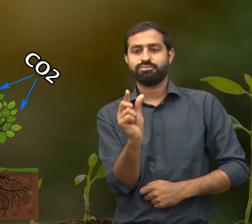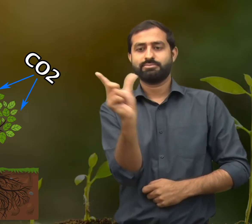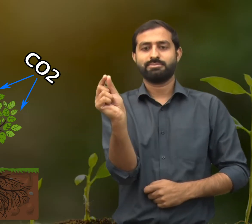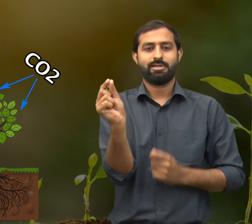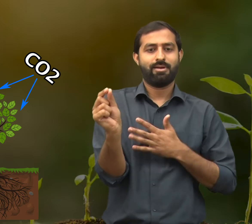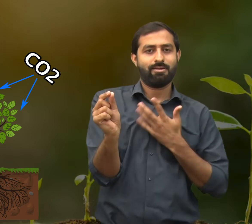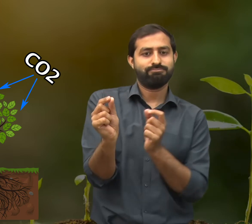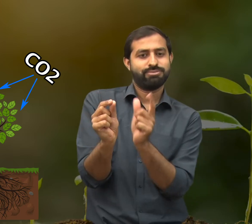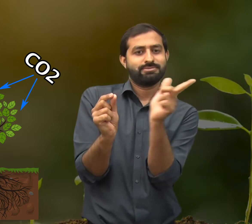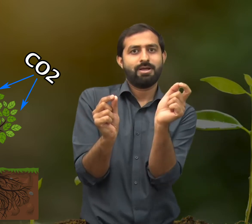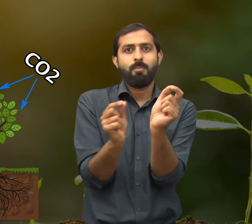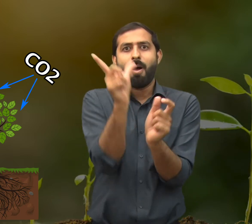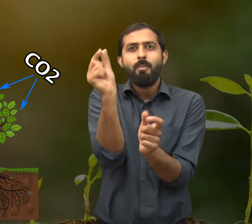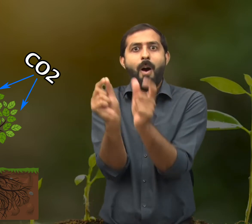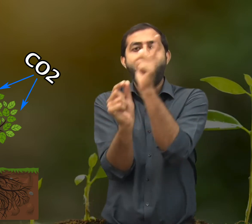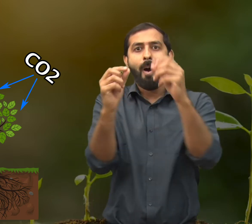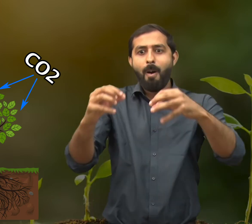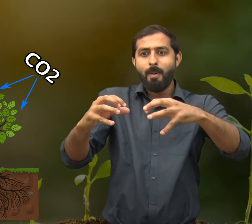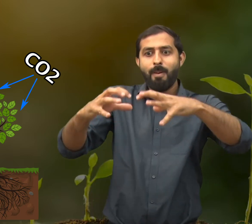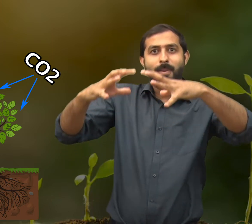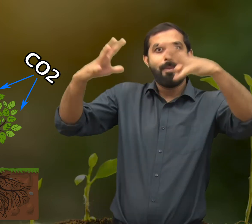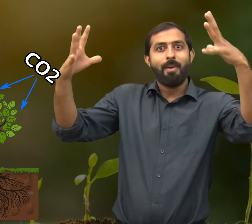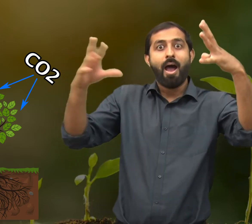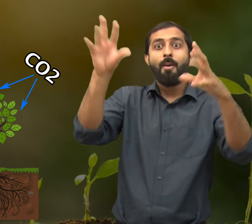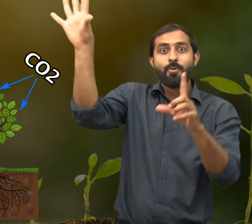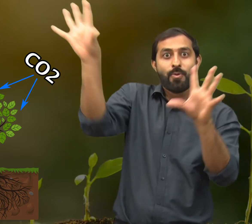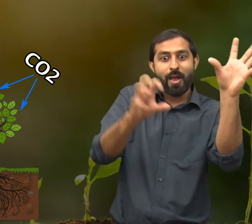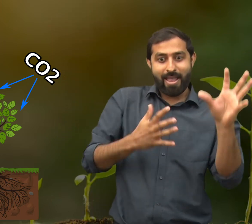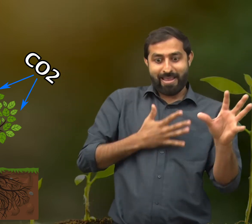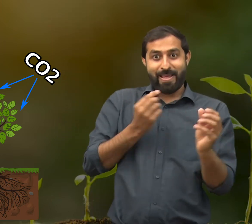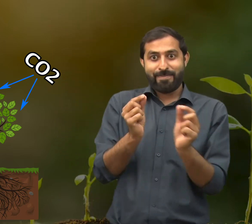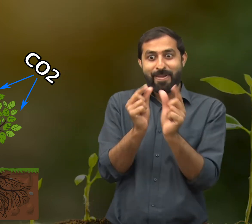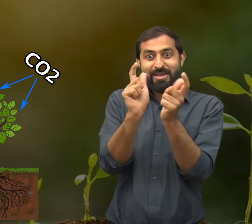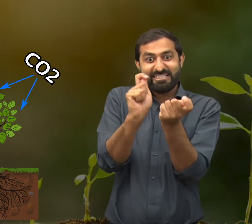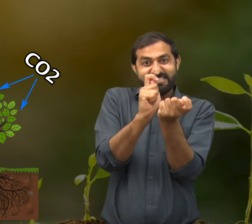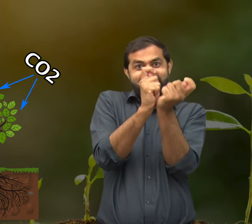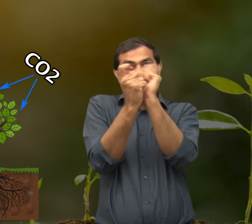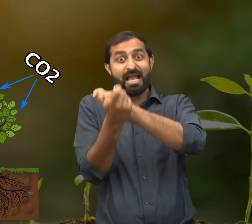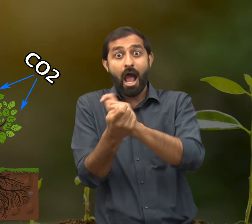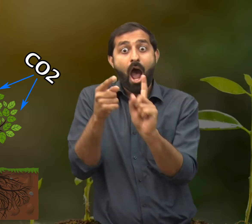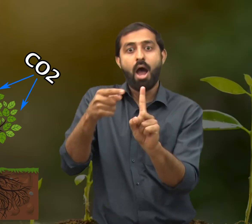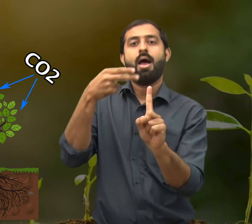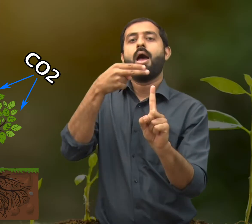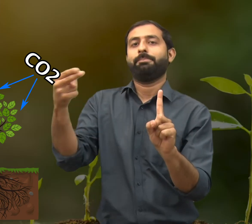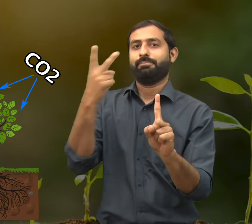grow through photosynthesis process. The food that is prepared during this process is called